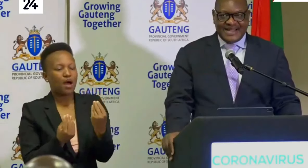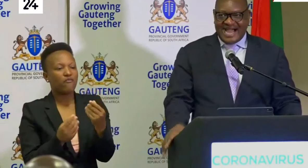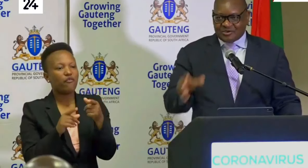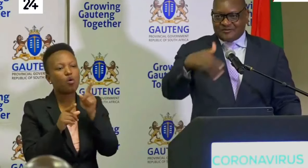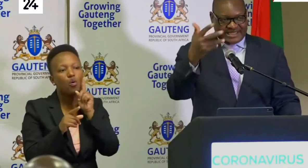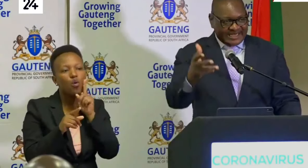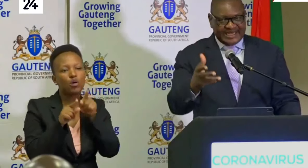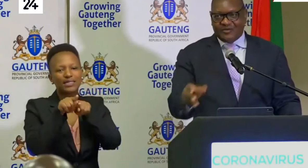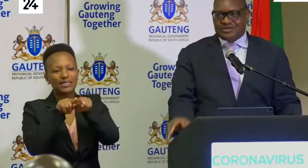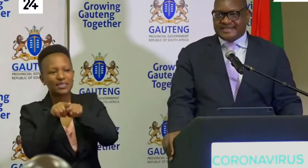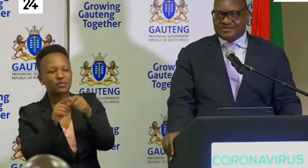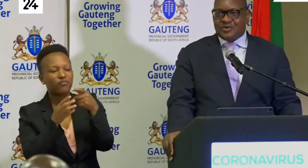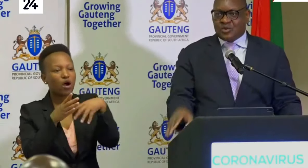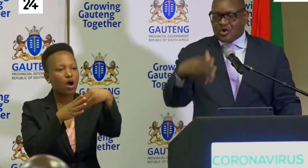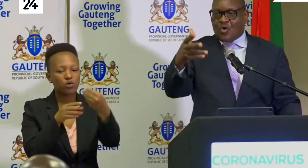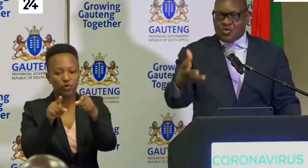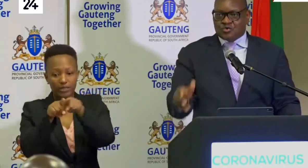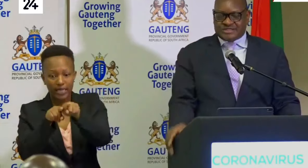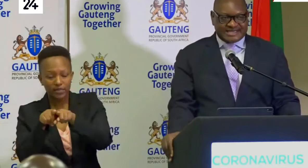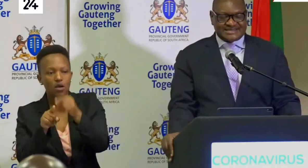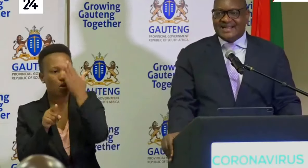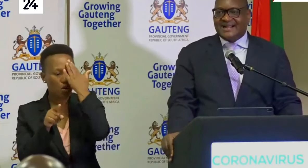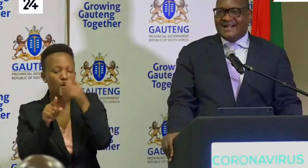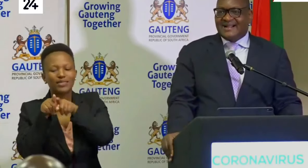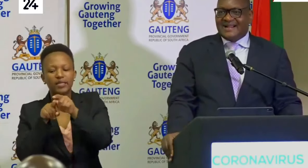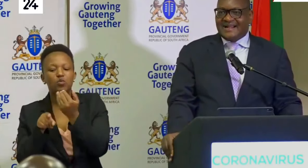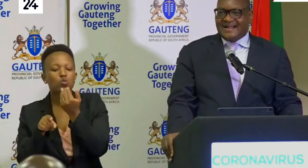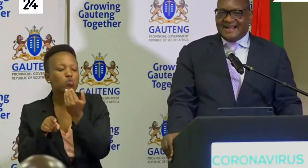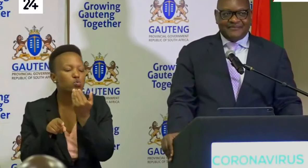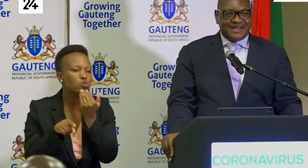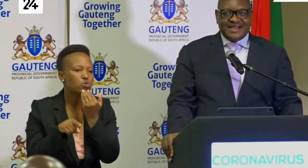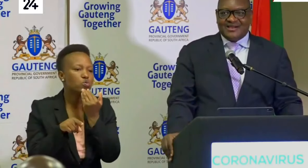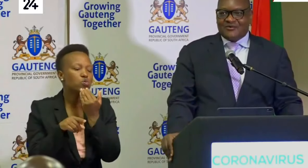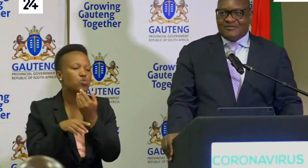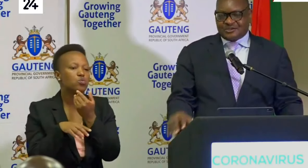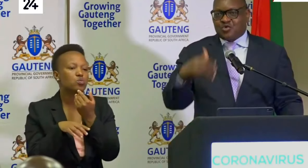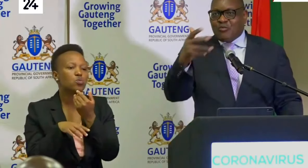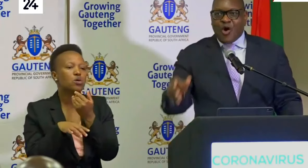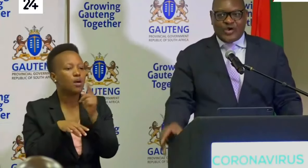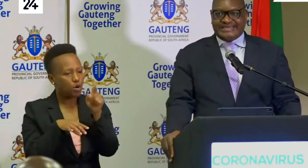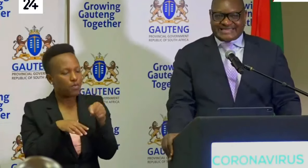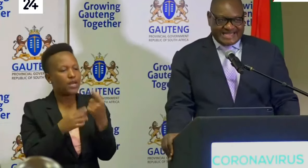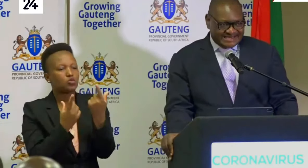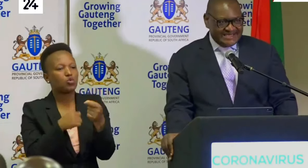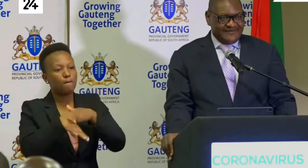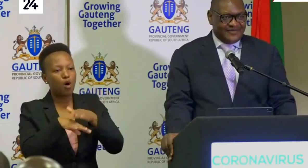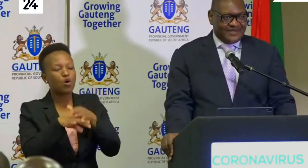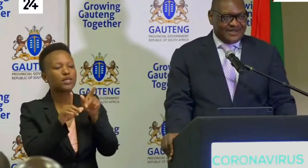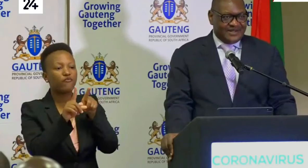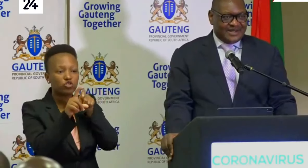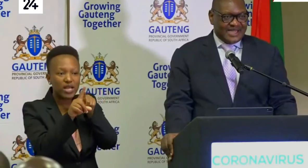out of screening test we will know who to test. We must do more in tracing.